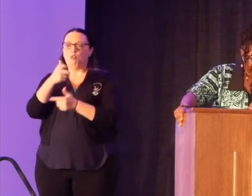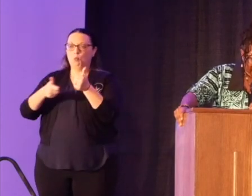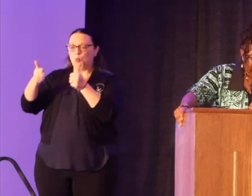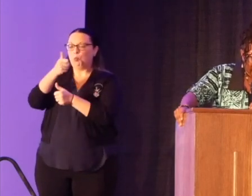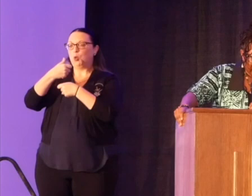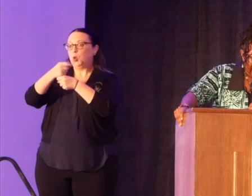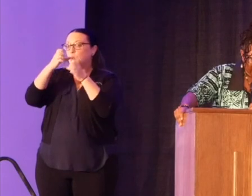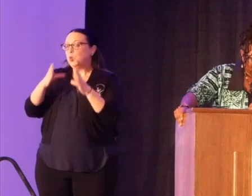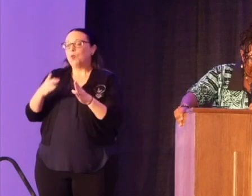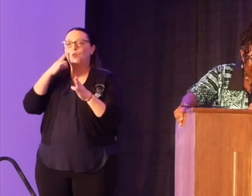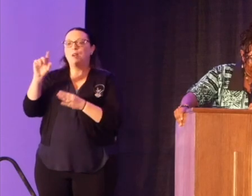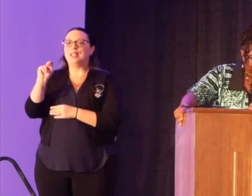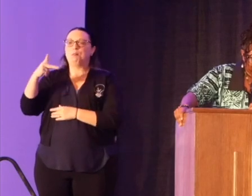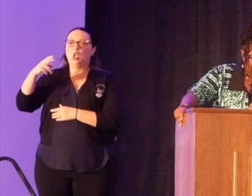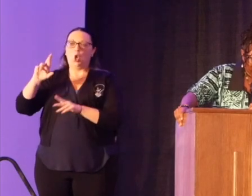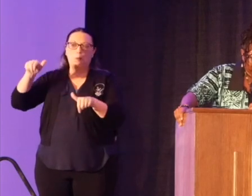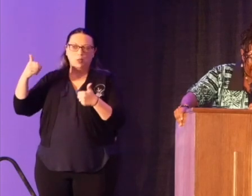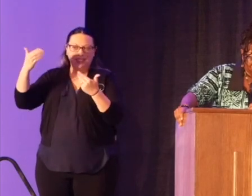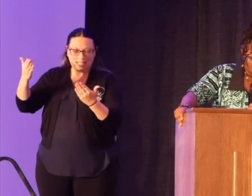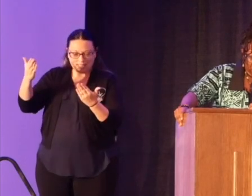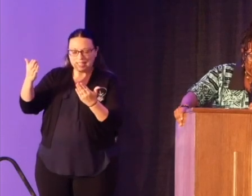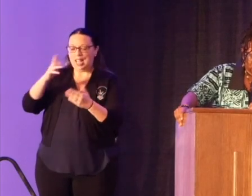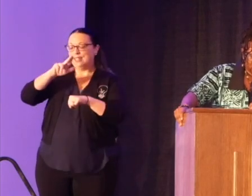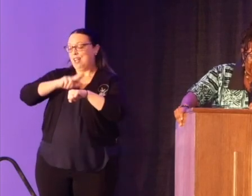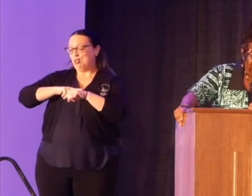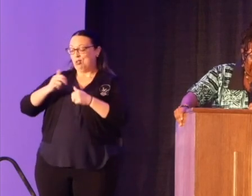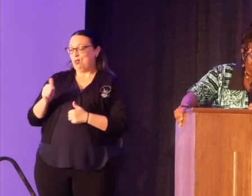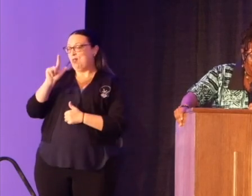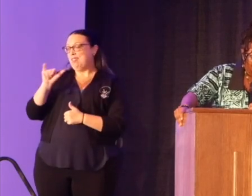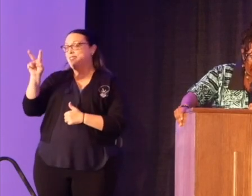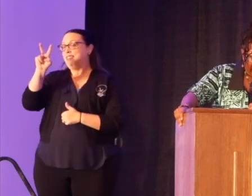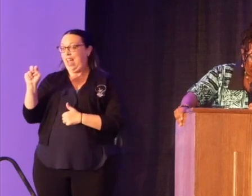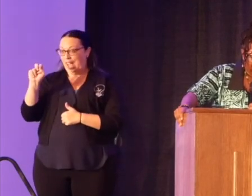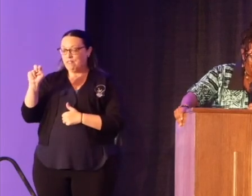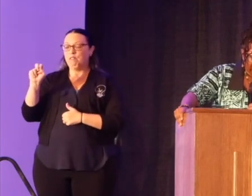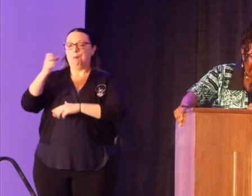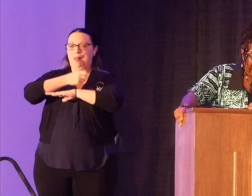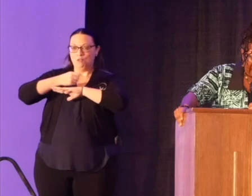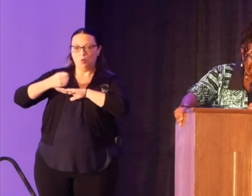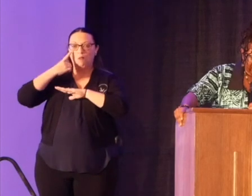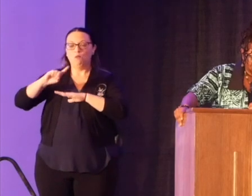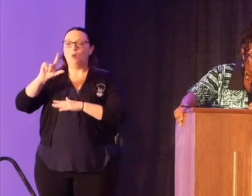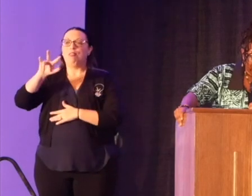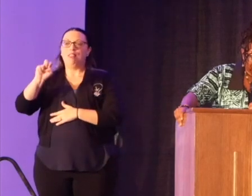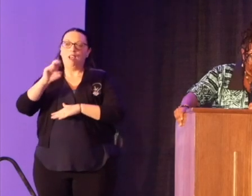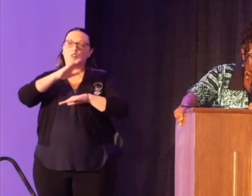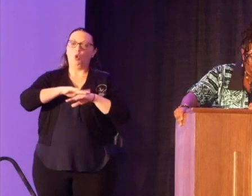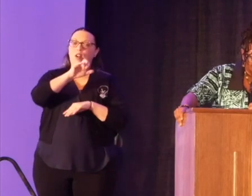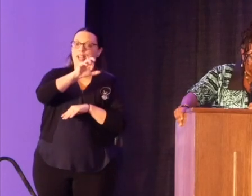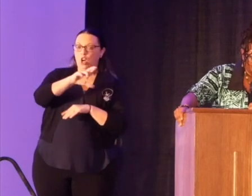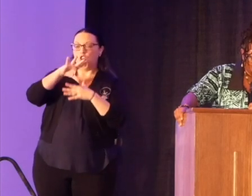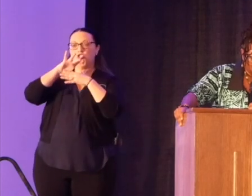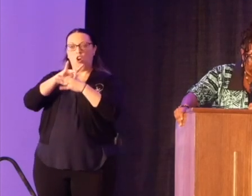Presents, the national live events platform to bring live, on-air, and online content to audiences